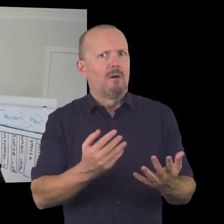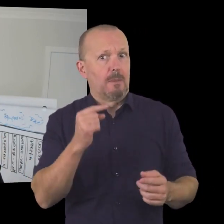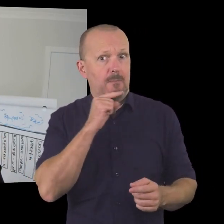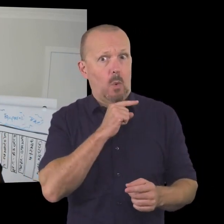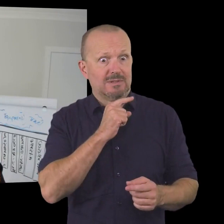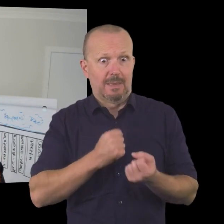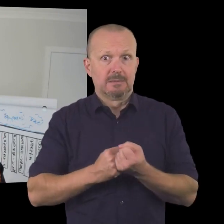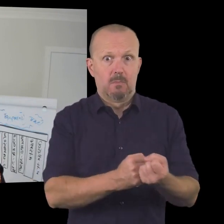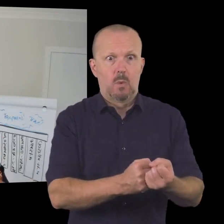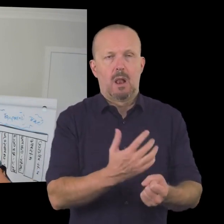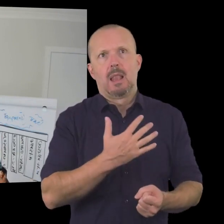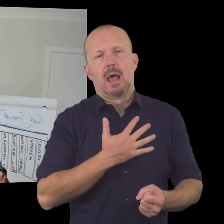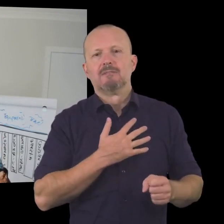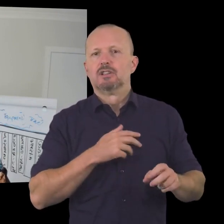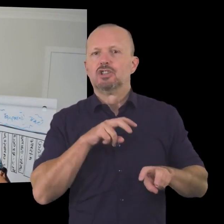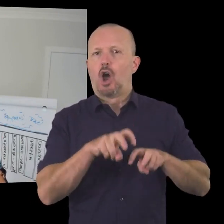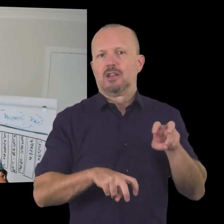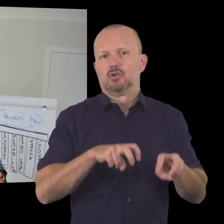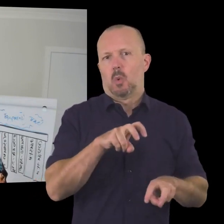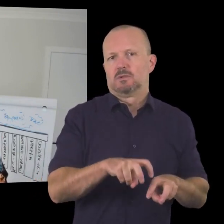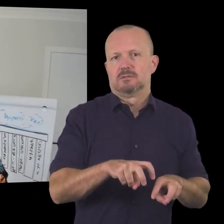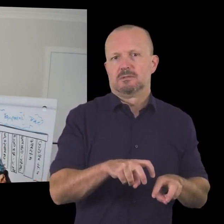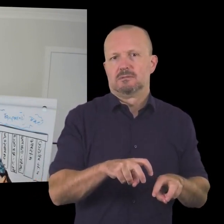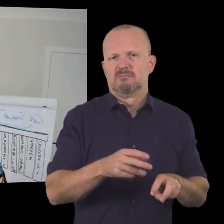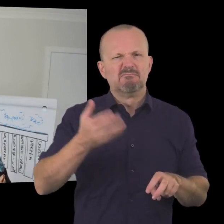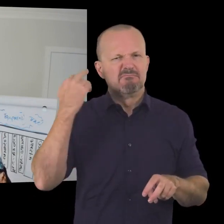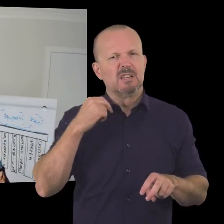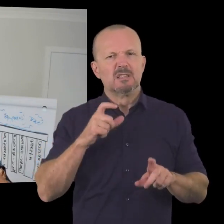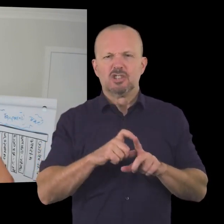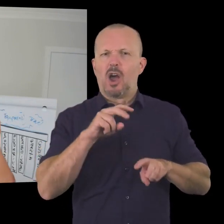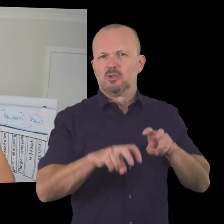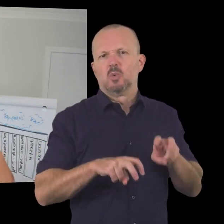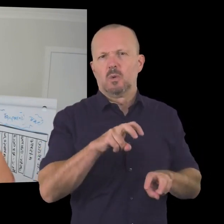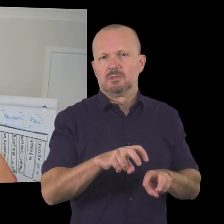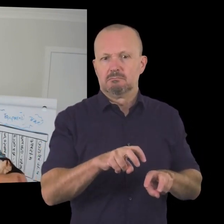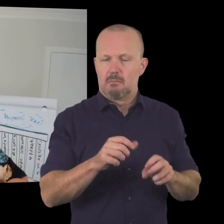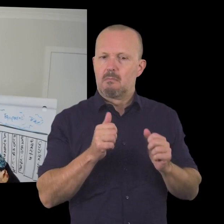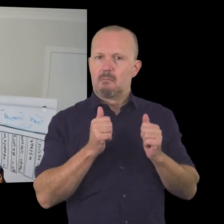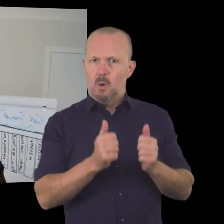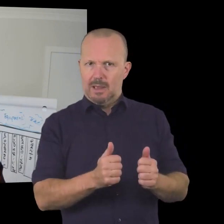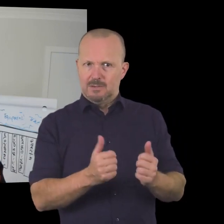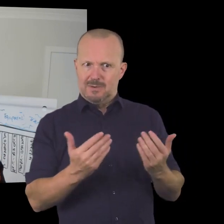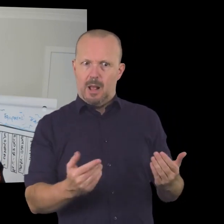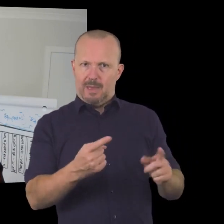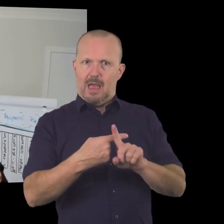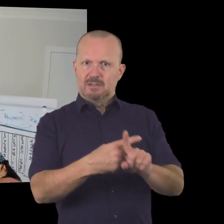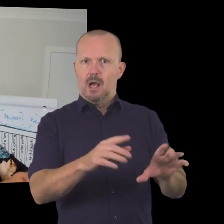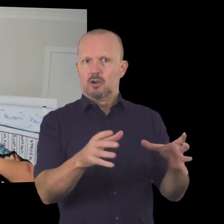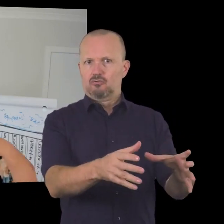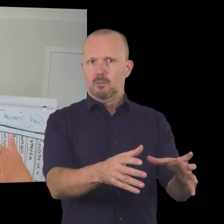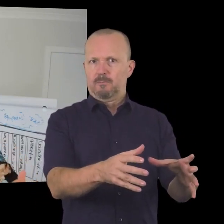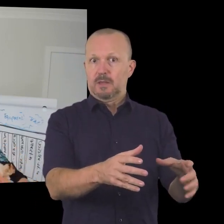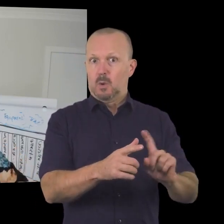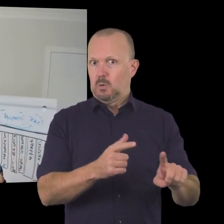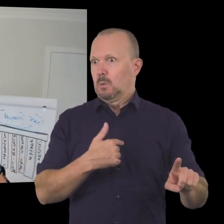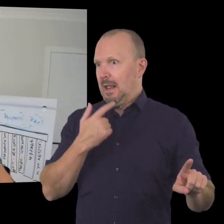a lot of the boys that they supported age 8 14 loved dinosaurs so now they have a target group so uh we can they could